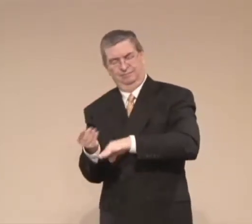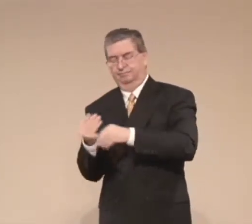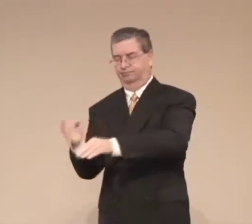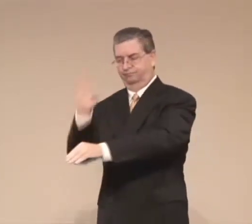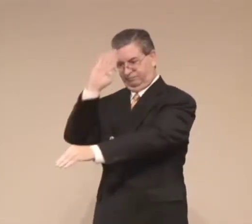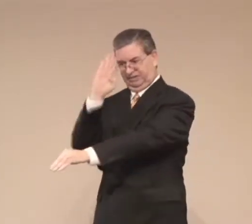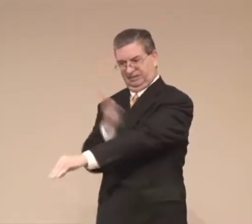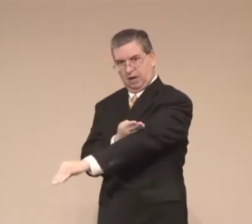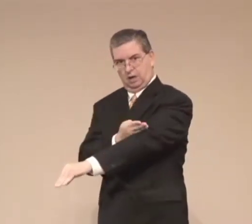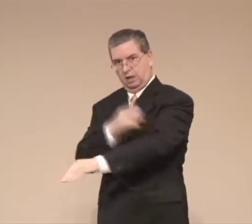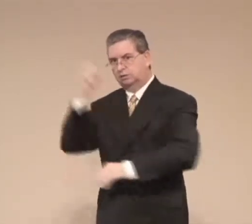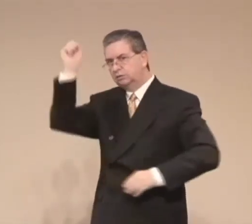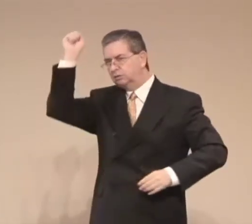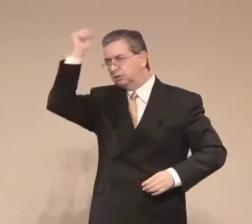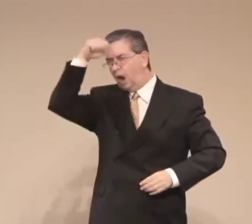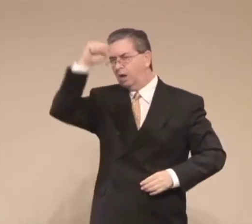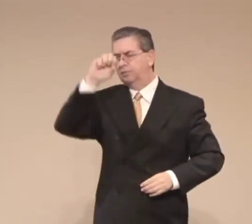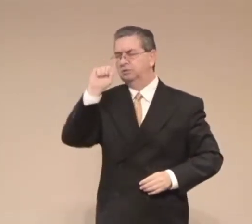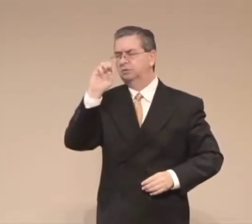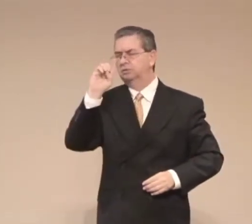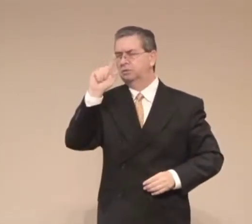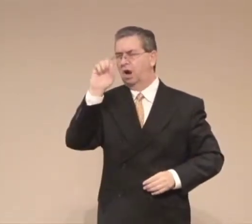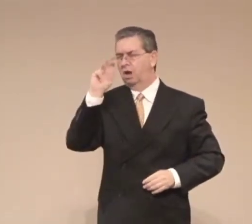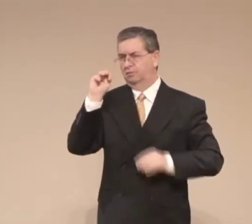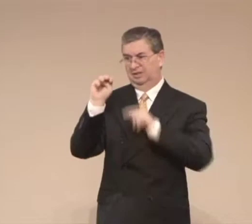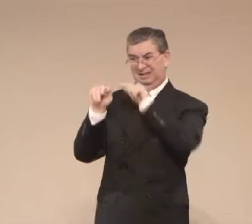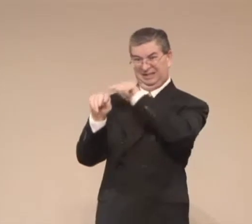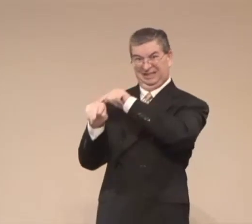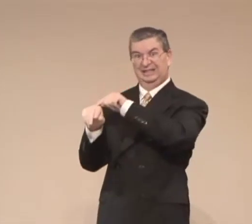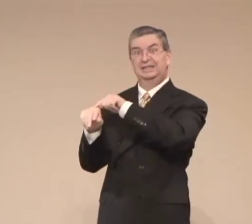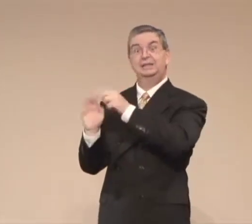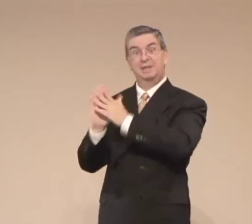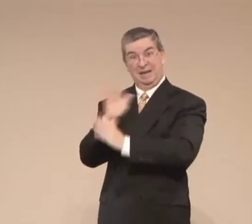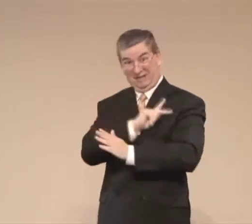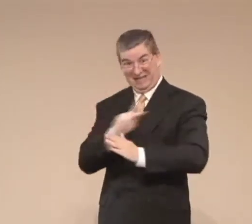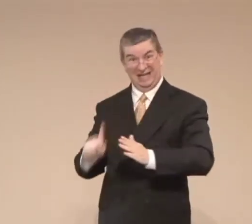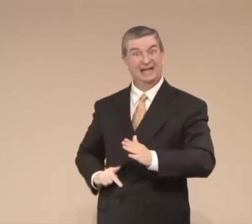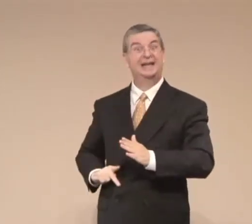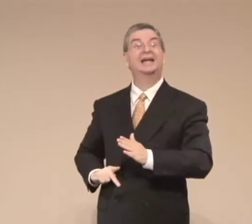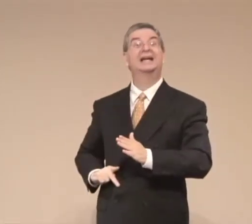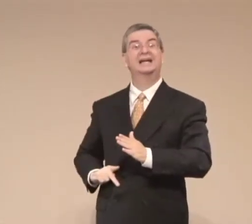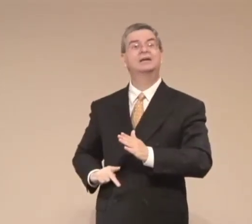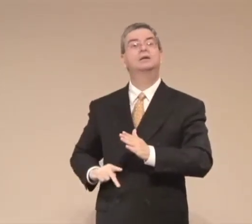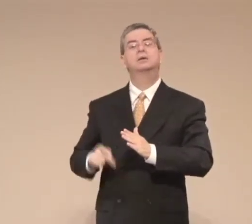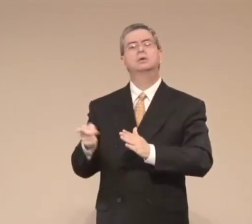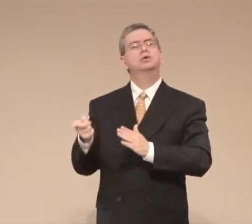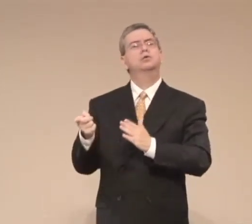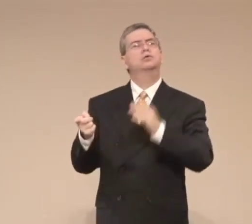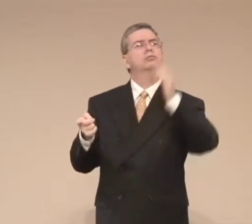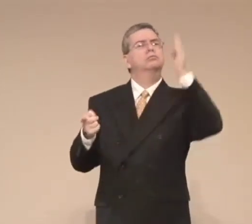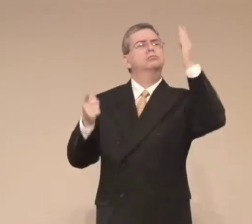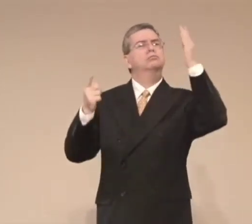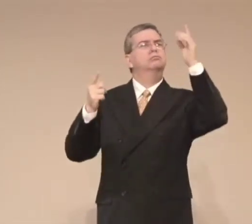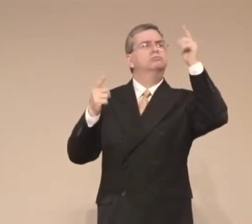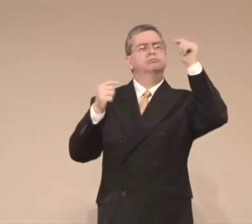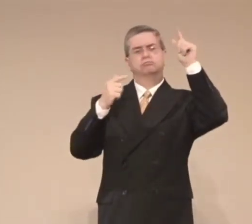David had passed away and Solomon was his son. And he became the king after David.